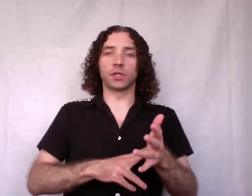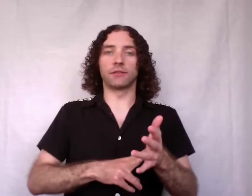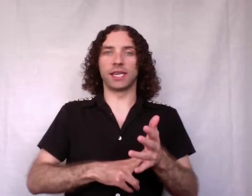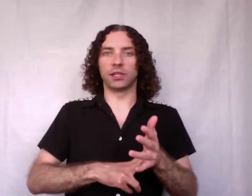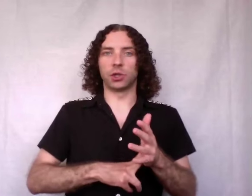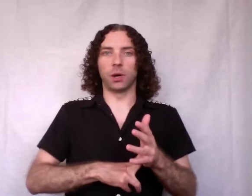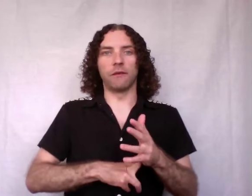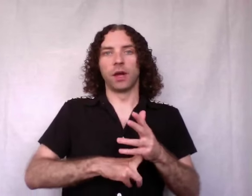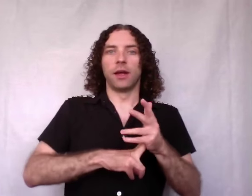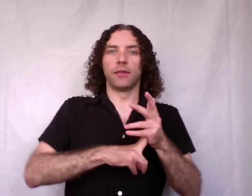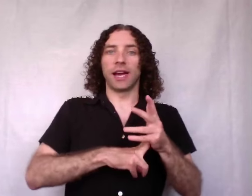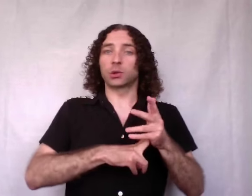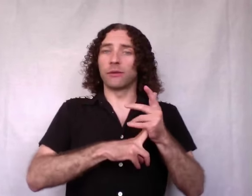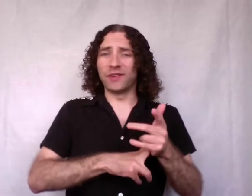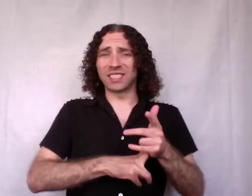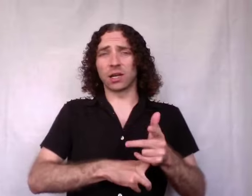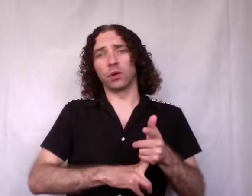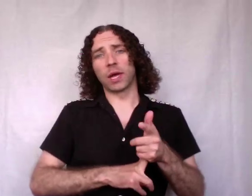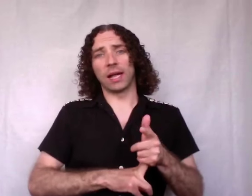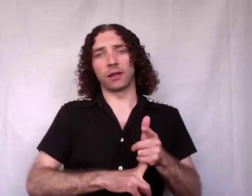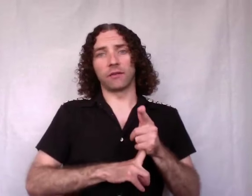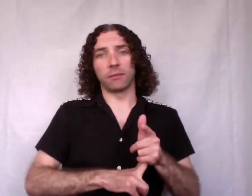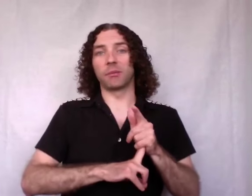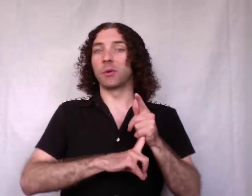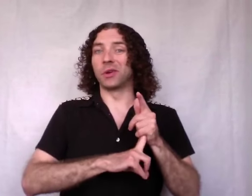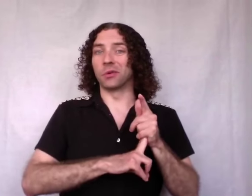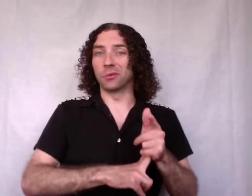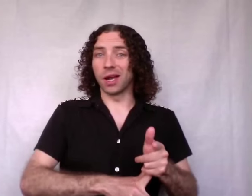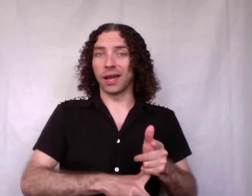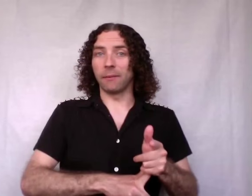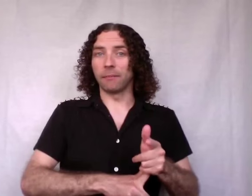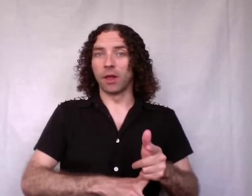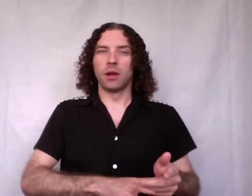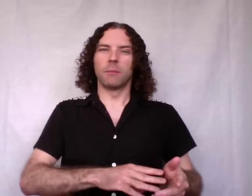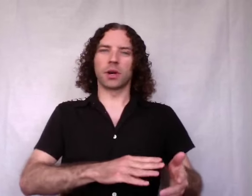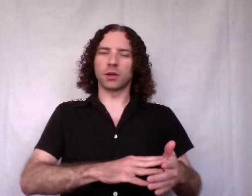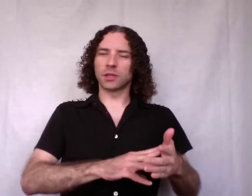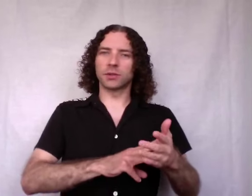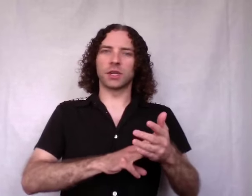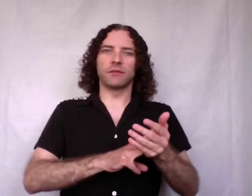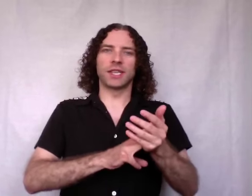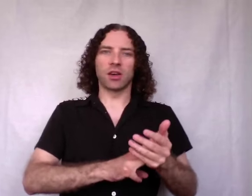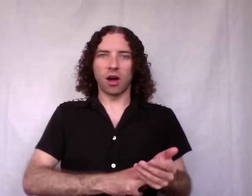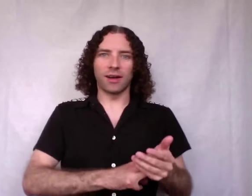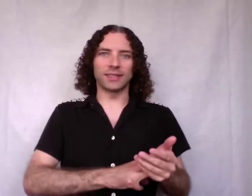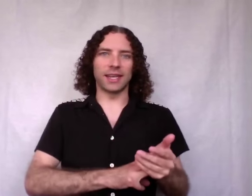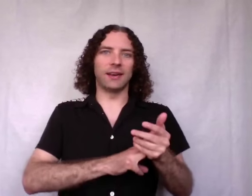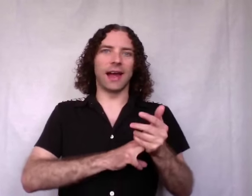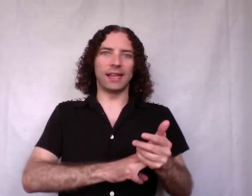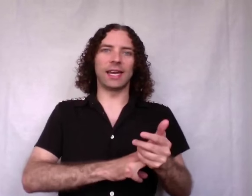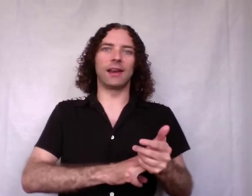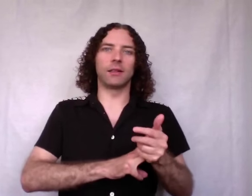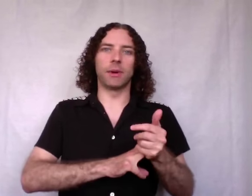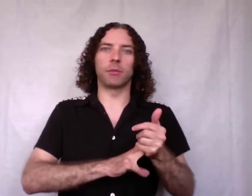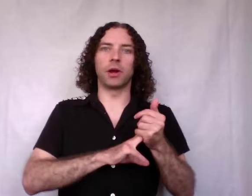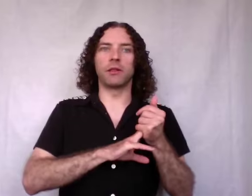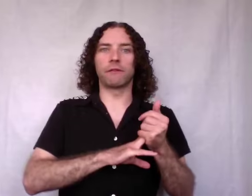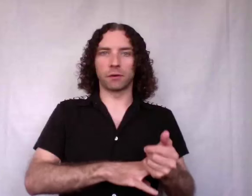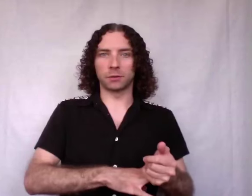solves the issue of the actual physical locality of the memory when you're running. But it also solves the cost in allocating the memory in the first